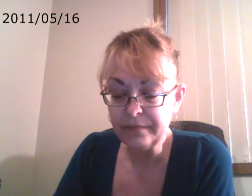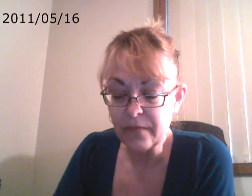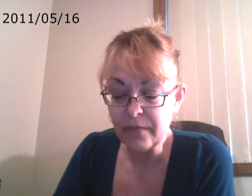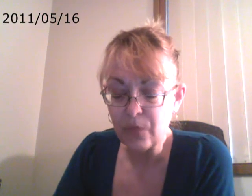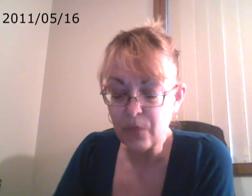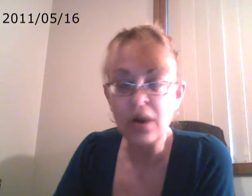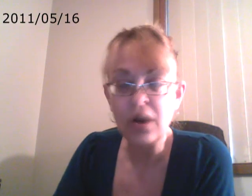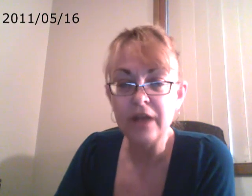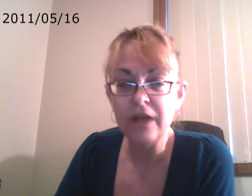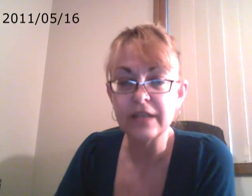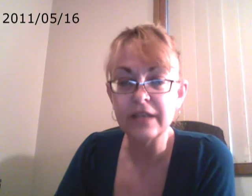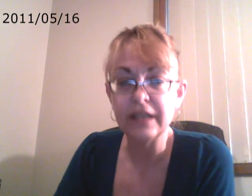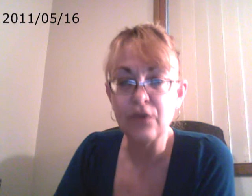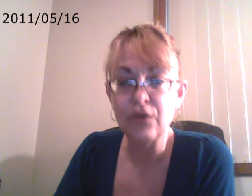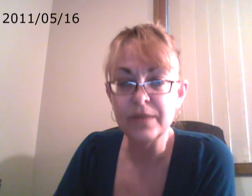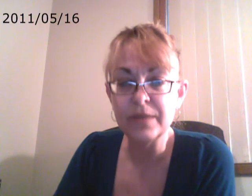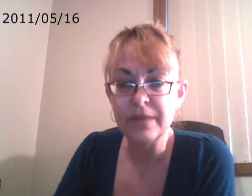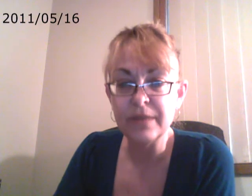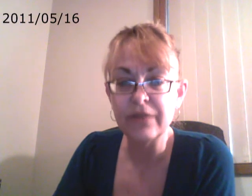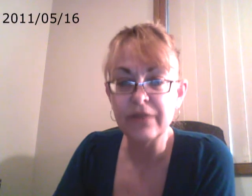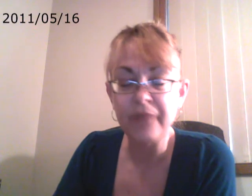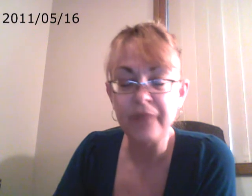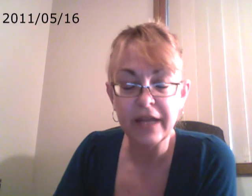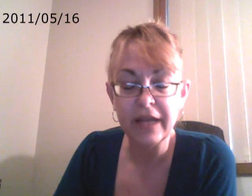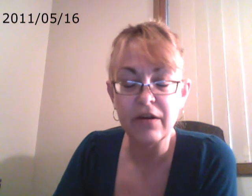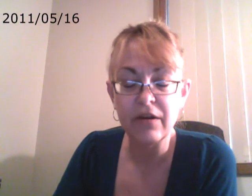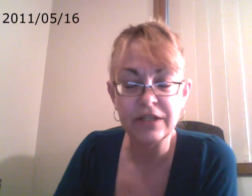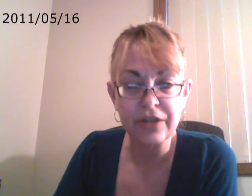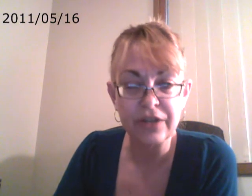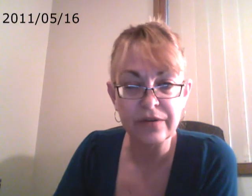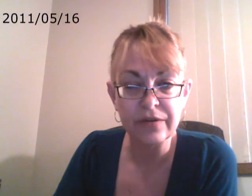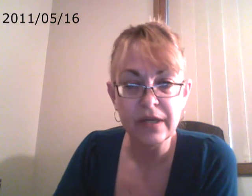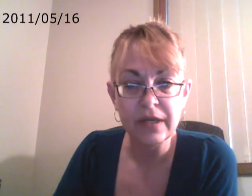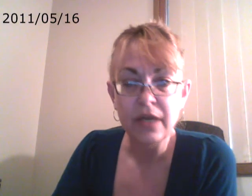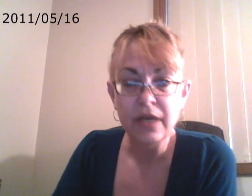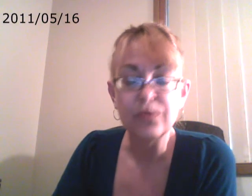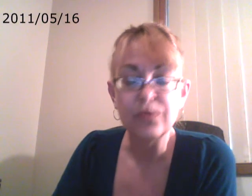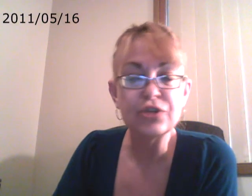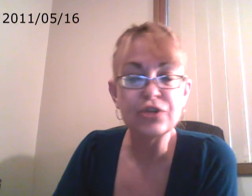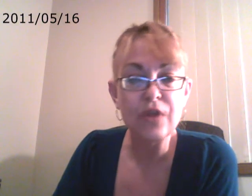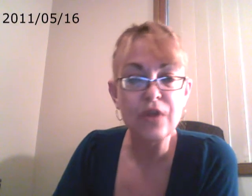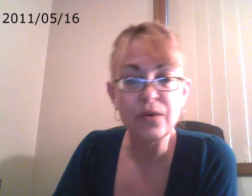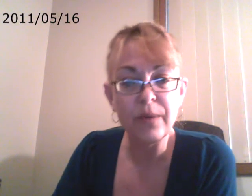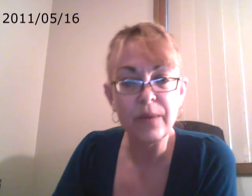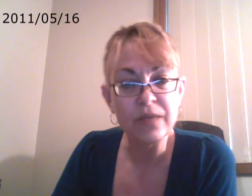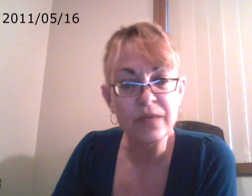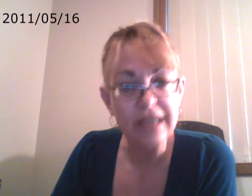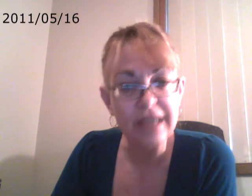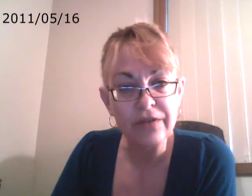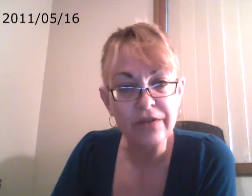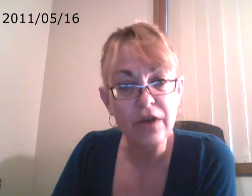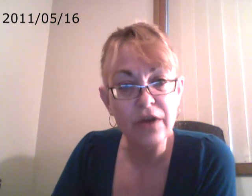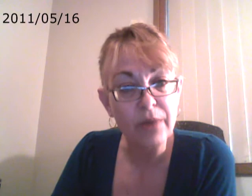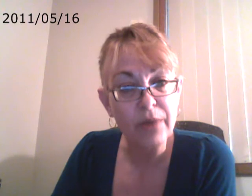we're causing an enormous amount of pain on each other. We're stronger when we're together, not apart.